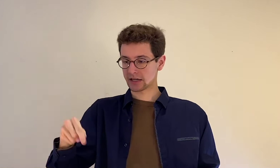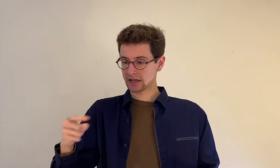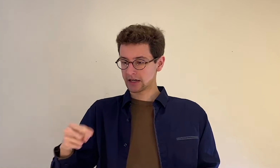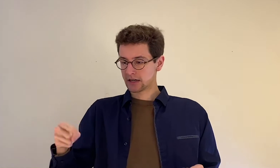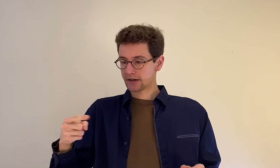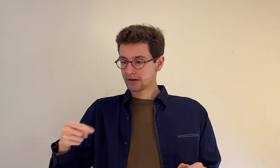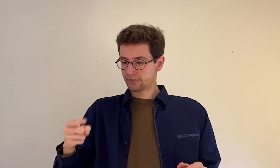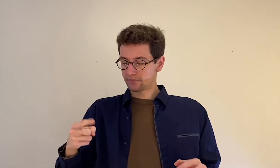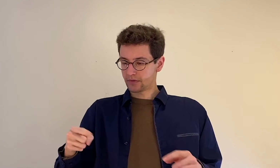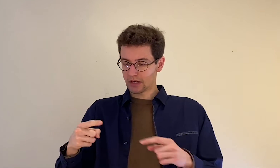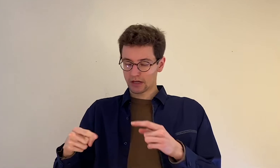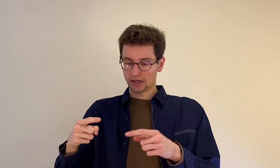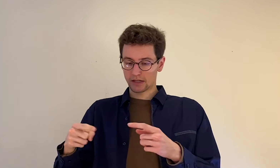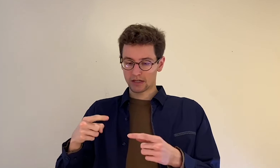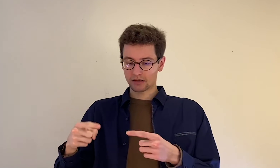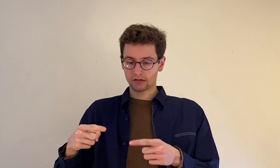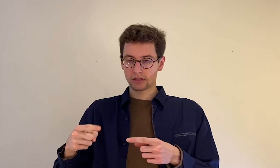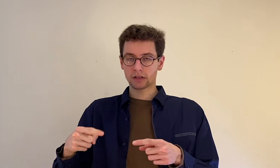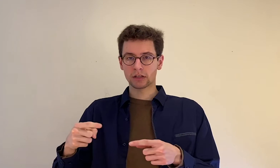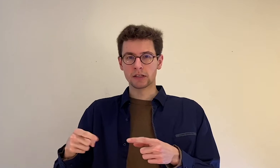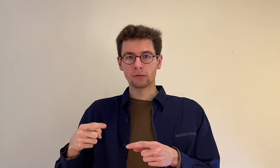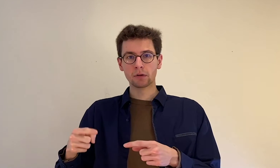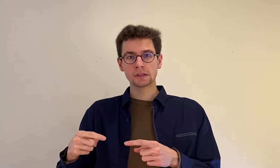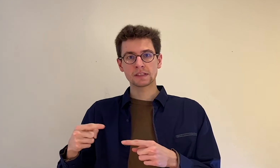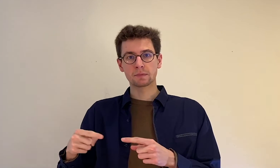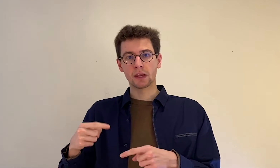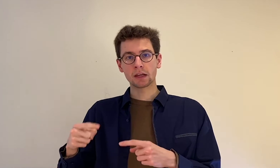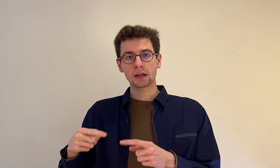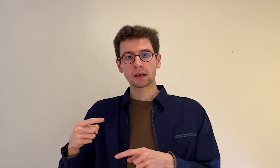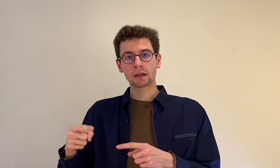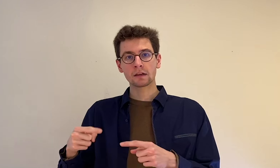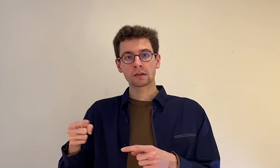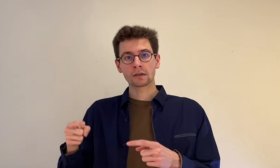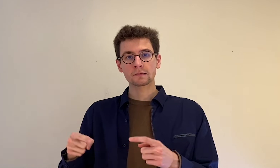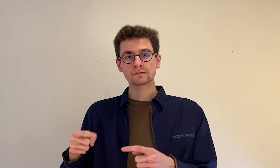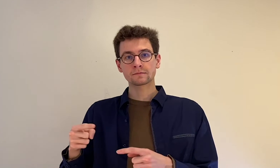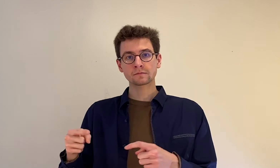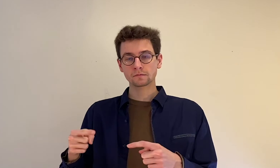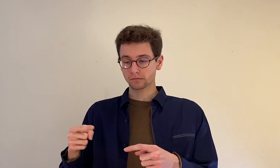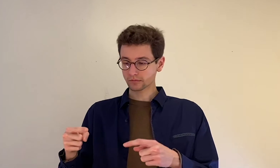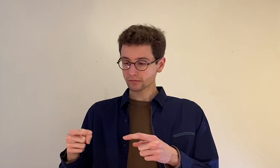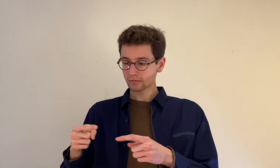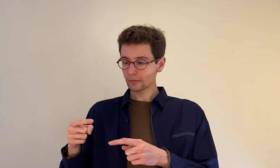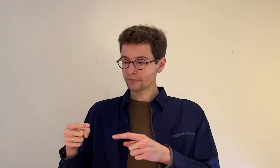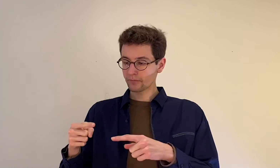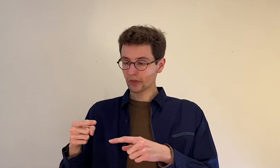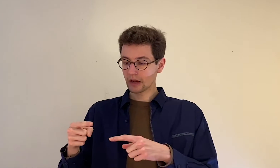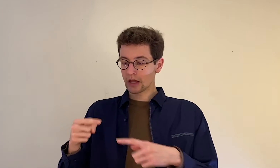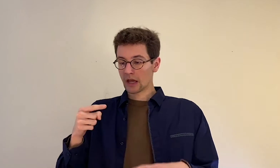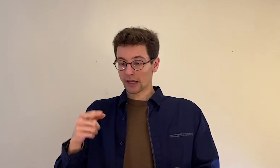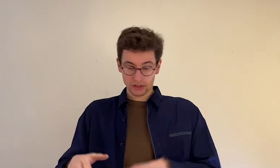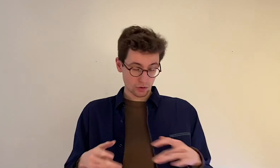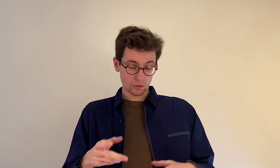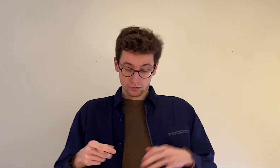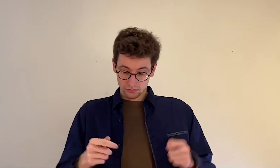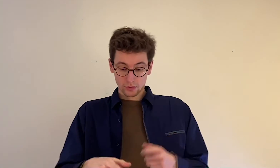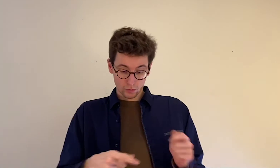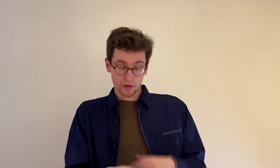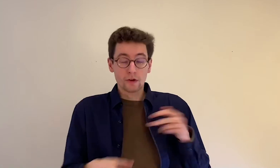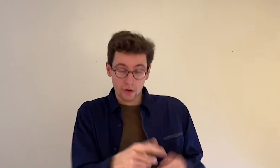double spinning and so we're in the